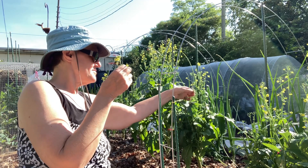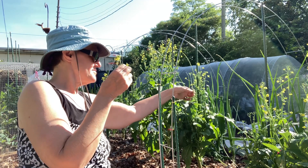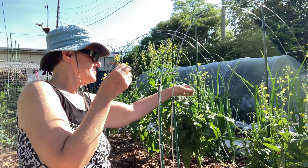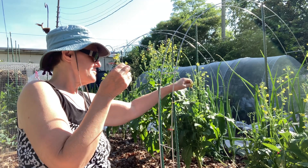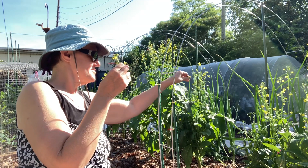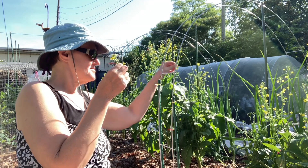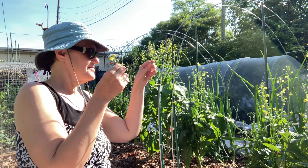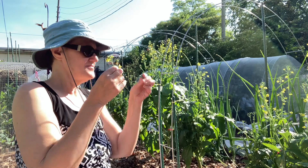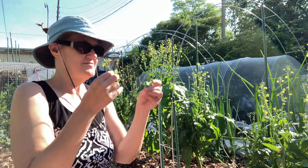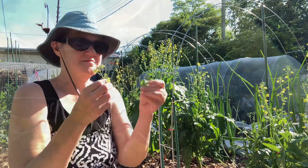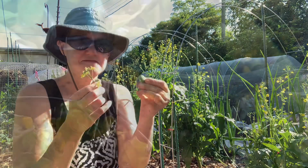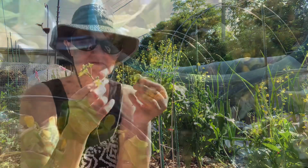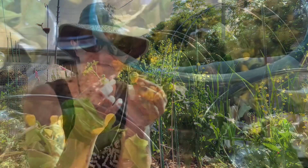like this one